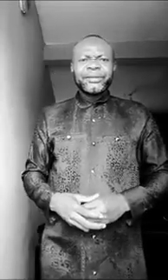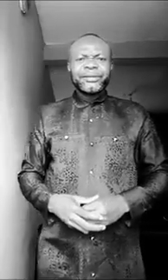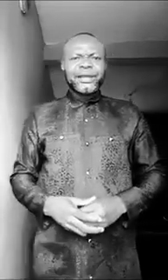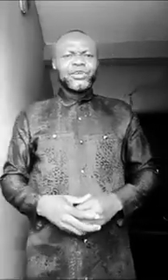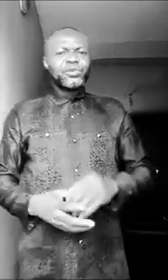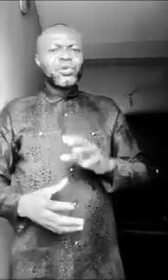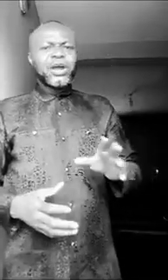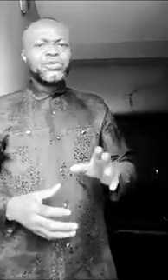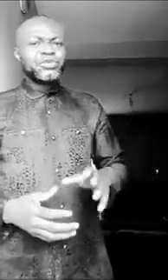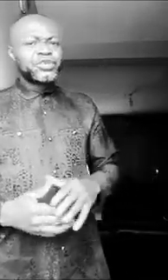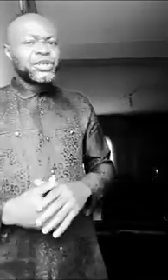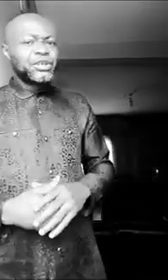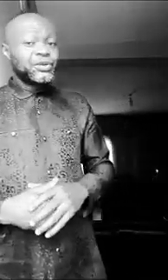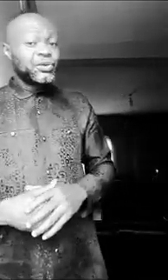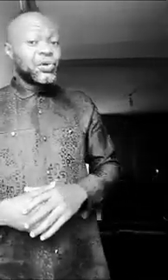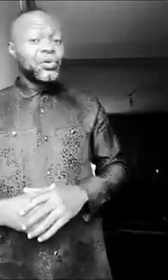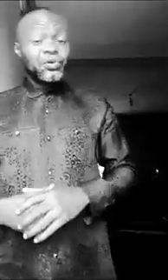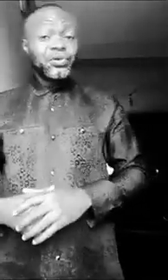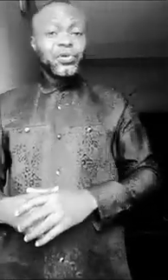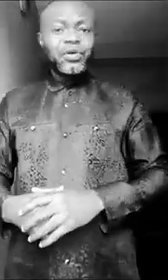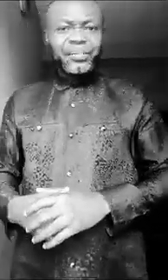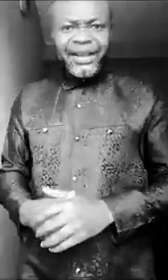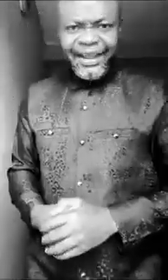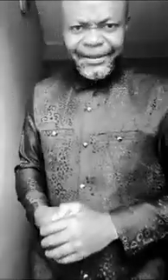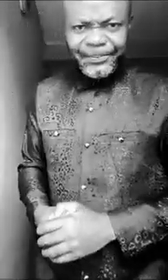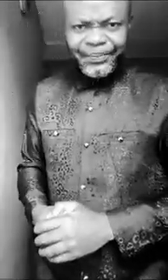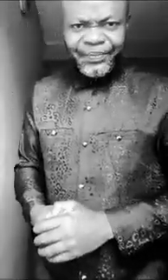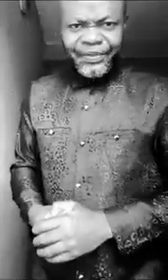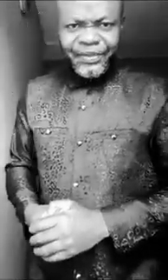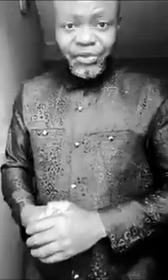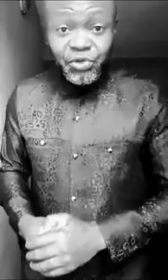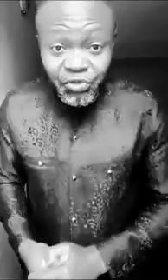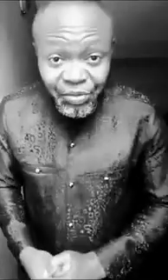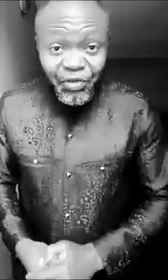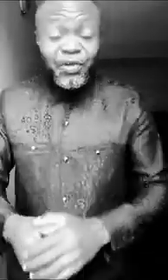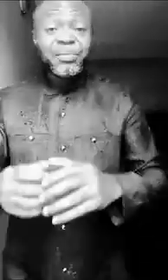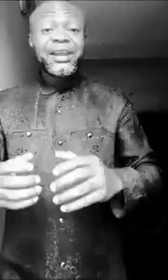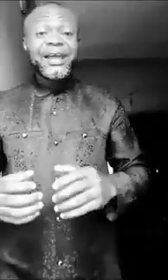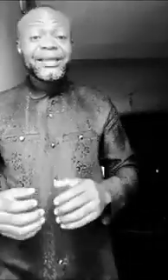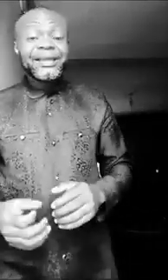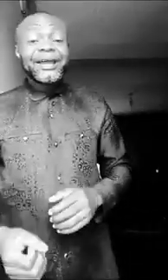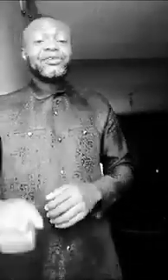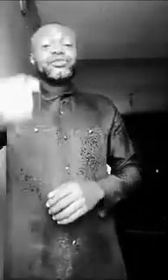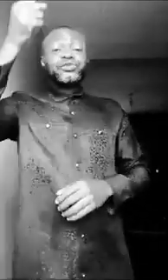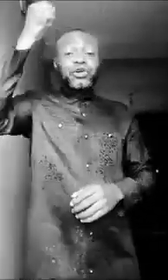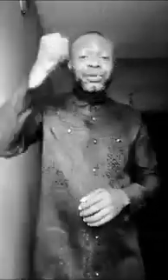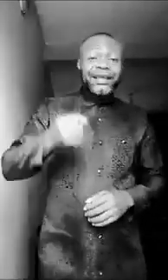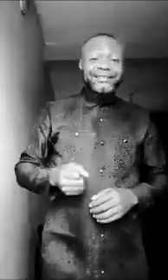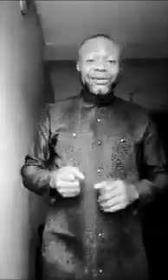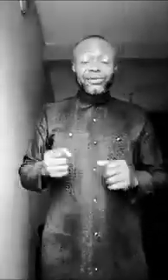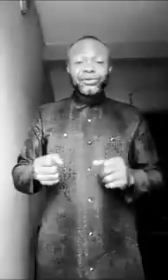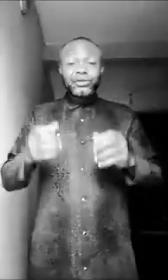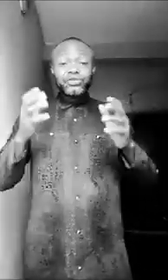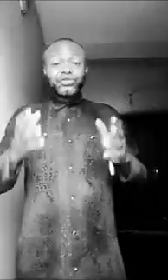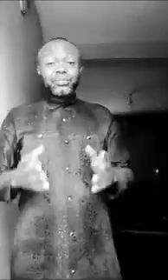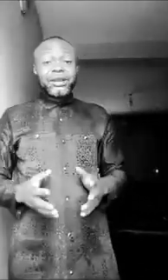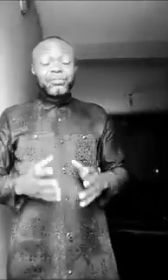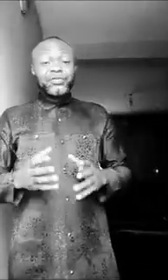I don't know how you see your own umbrella. Do you dream of umbrella and you use umbrella as you are using umbrella moving